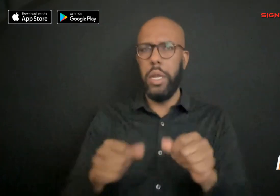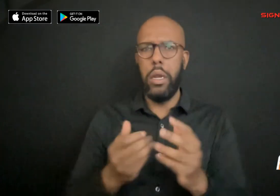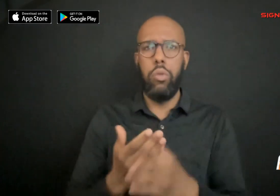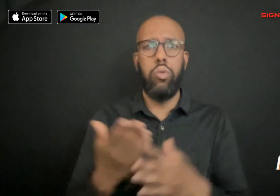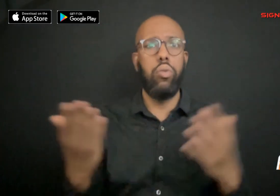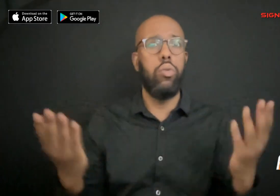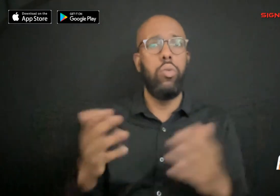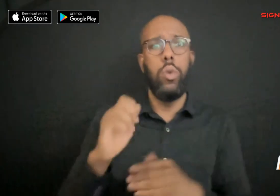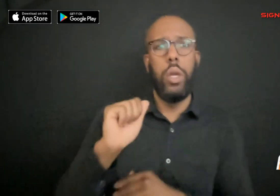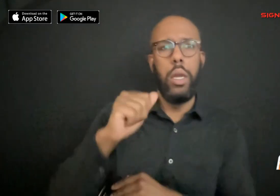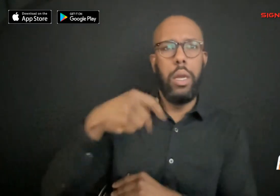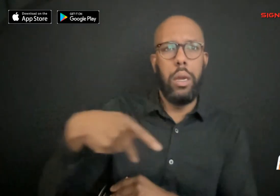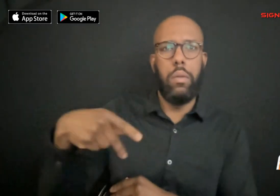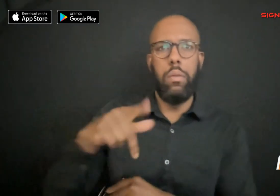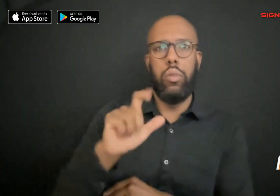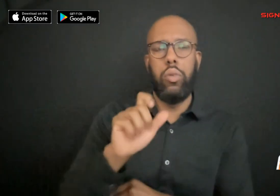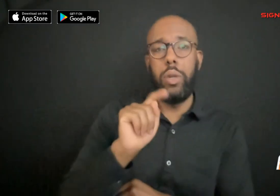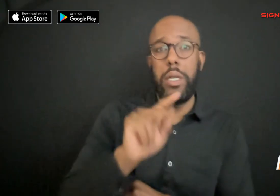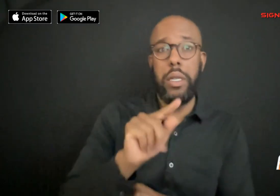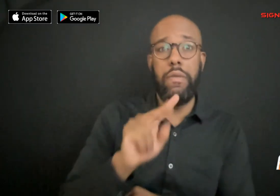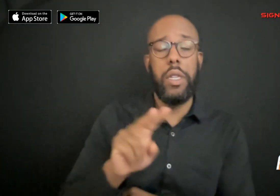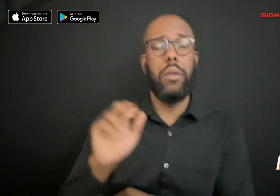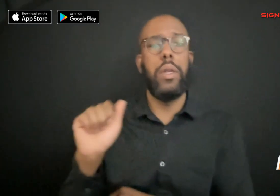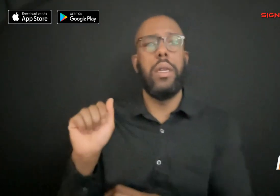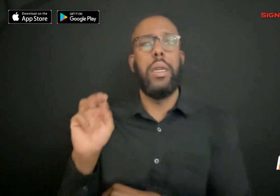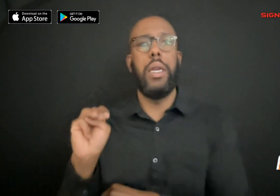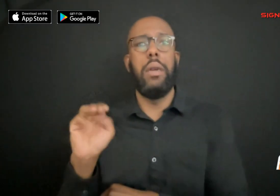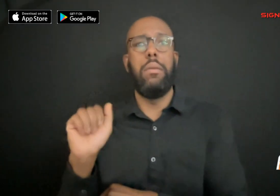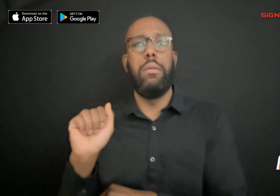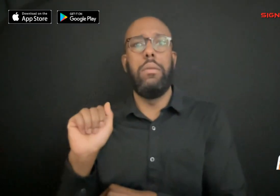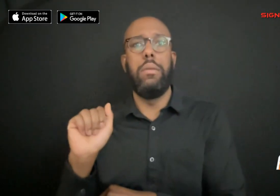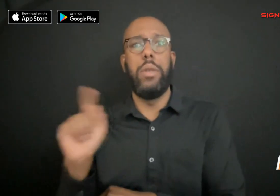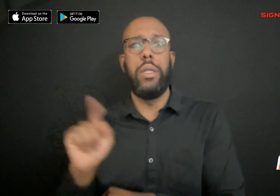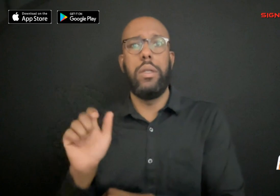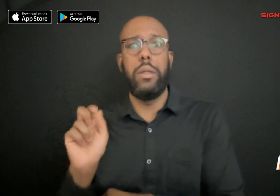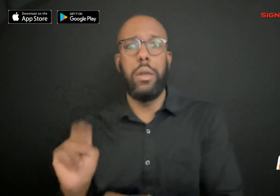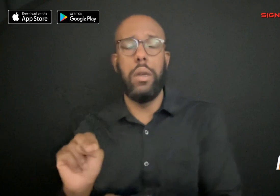on Apple TV, Amazon, and Roku. Take care!